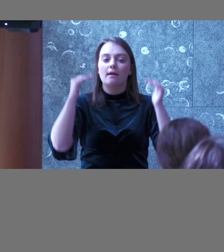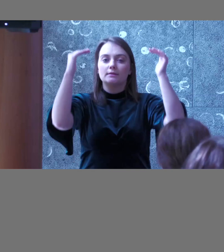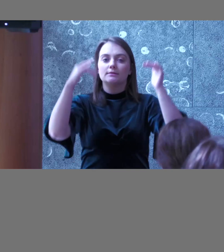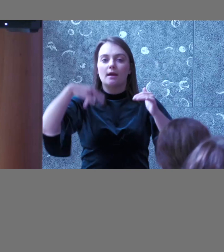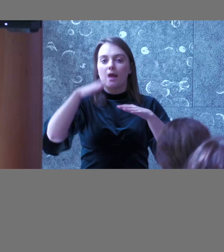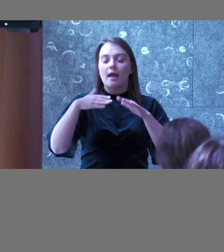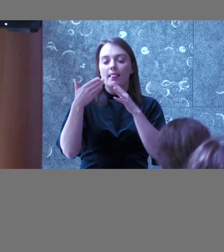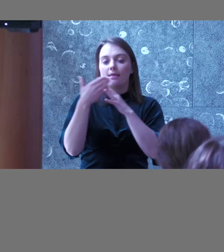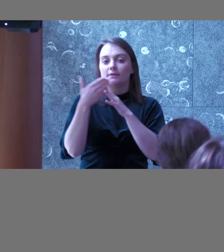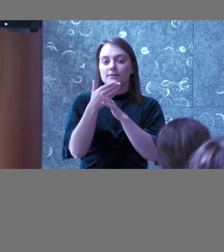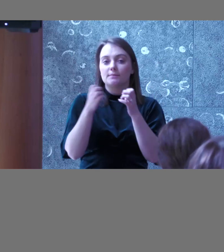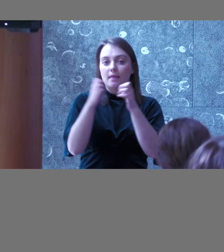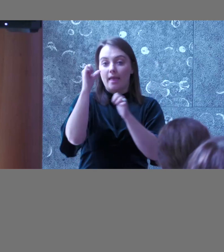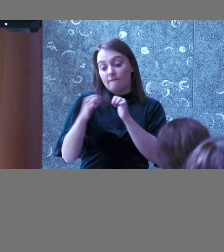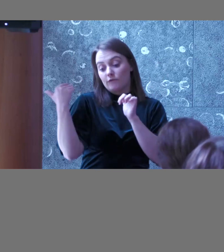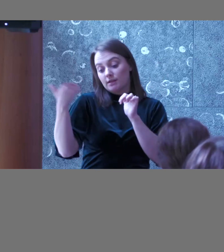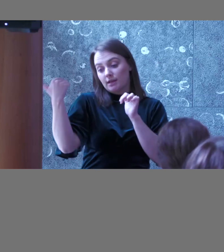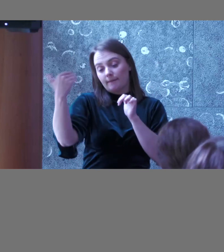accessibility every single day